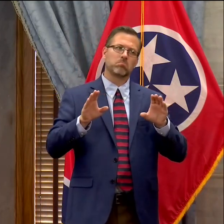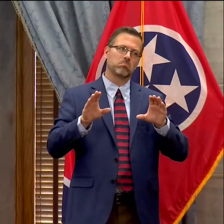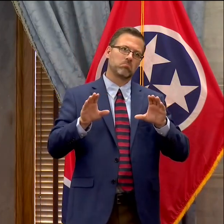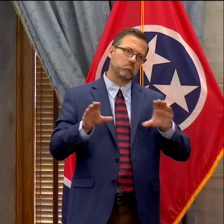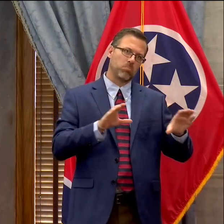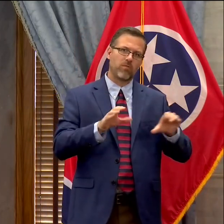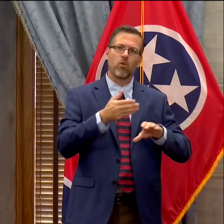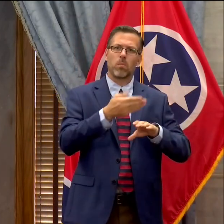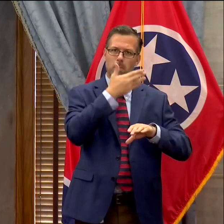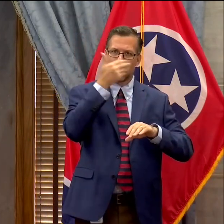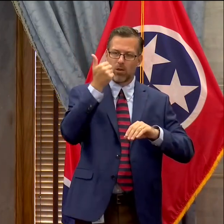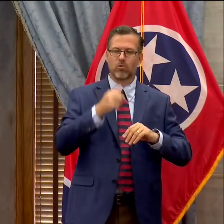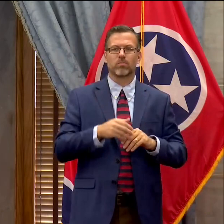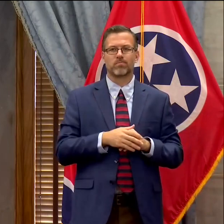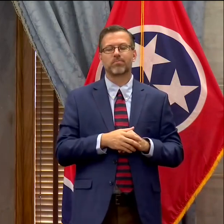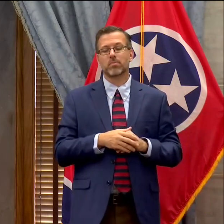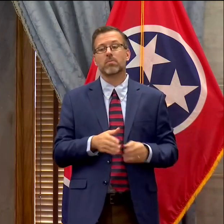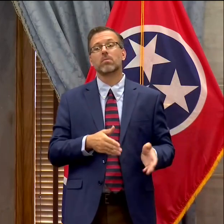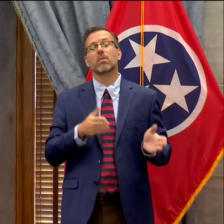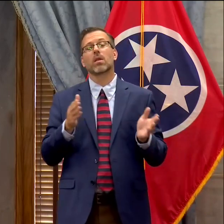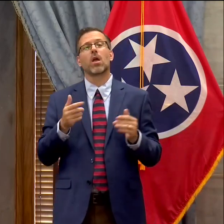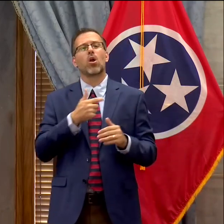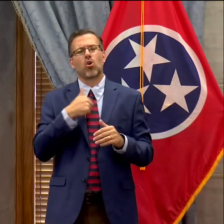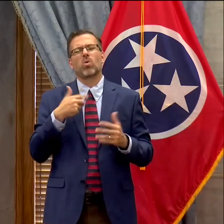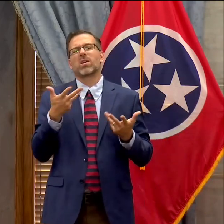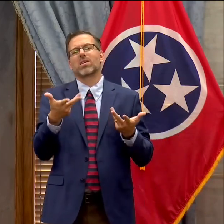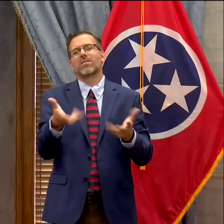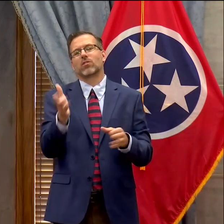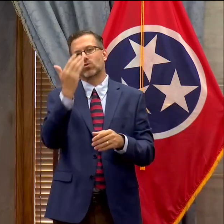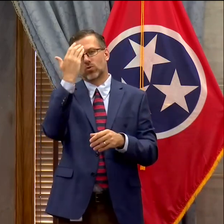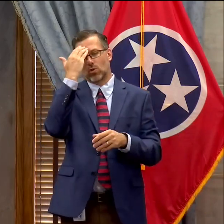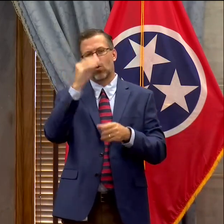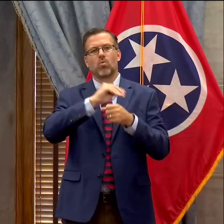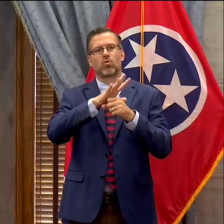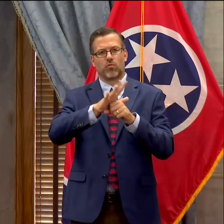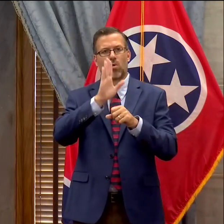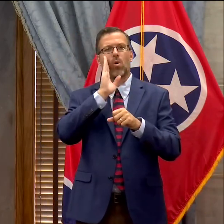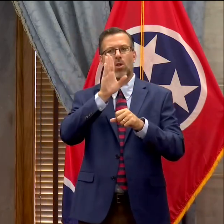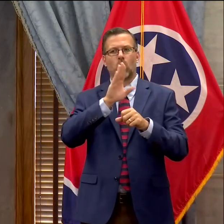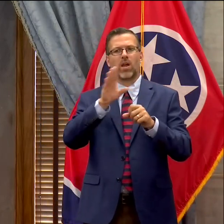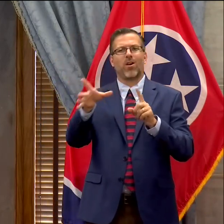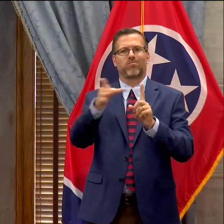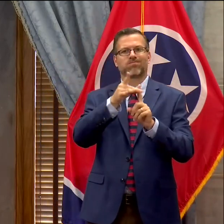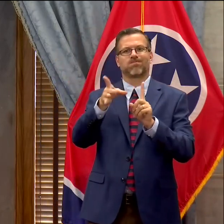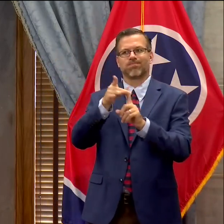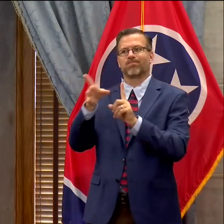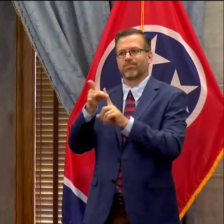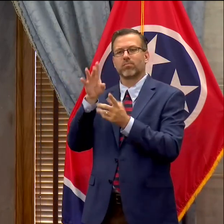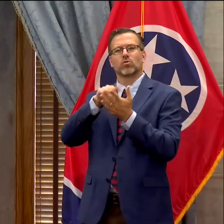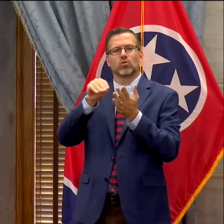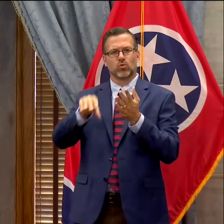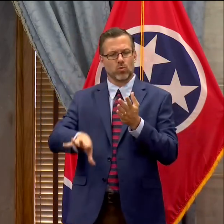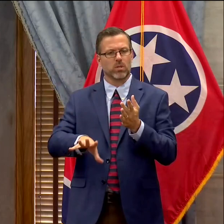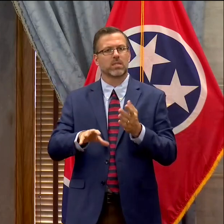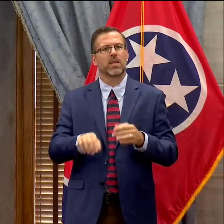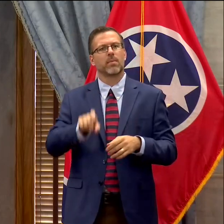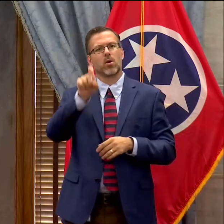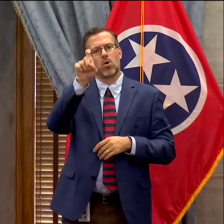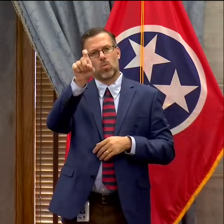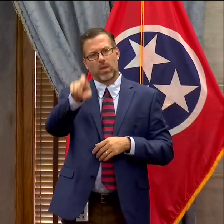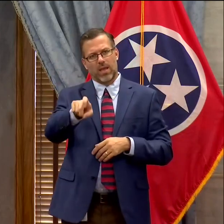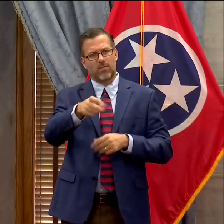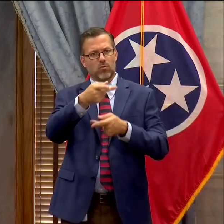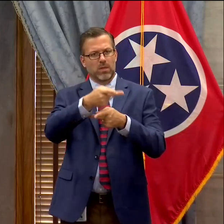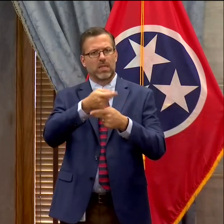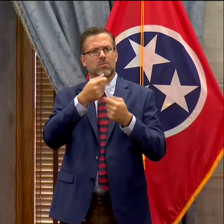same time, we know there are going to be cases. We know that we have to do this in an incredibly safe way. I've been very proud of and pleased with the